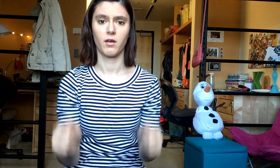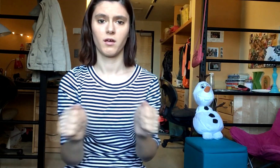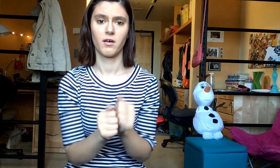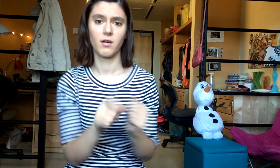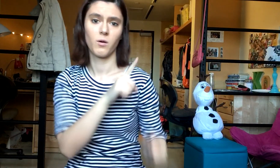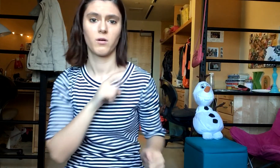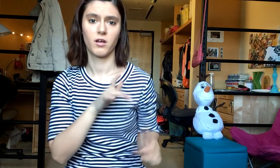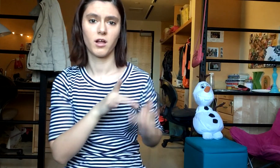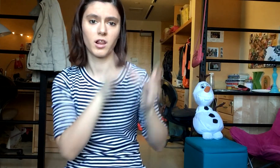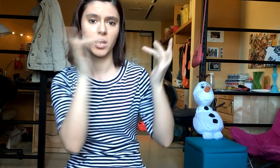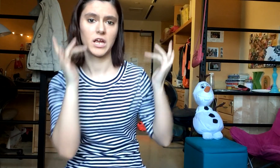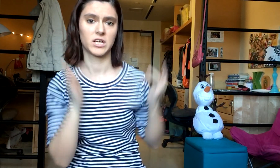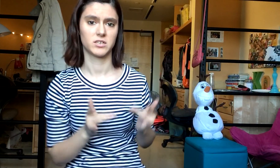With an ugly heart